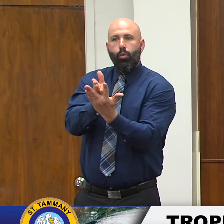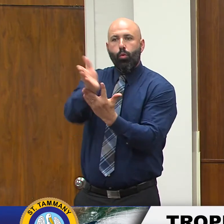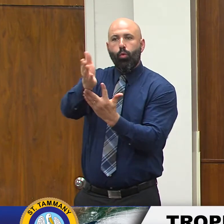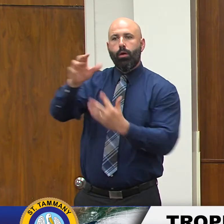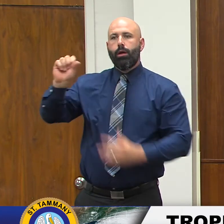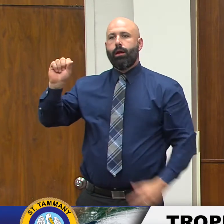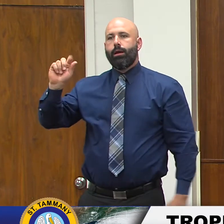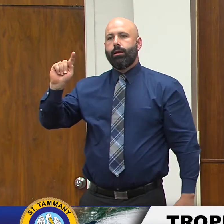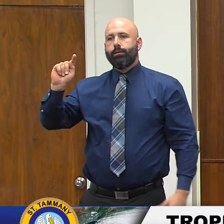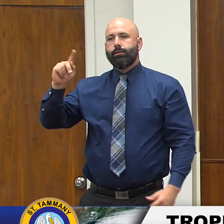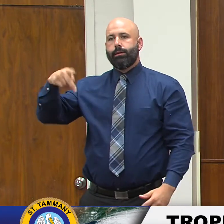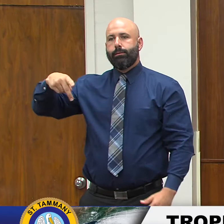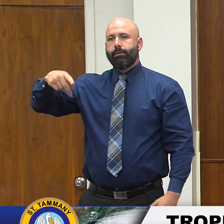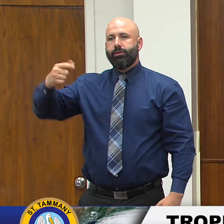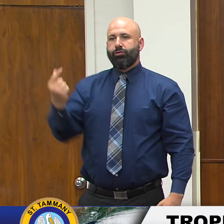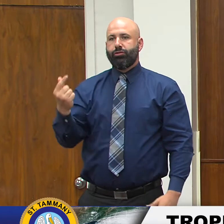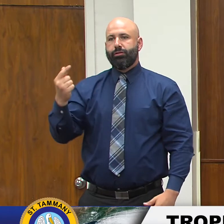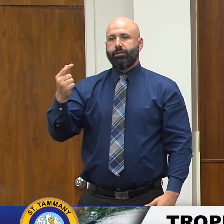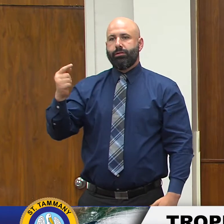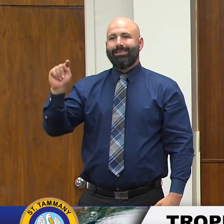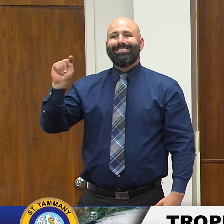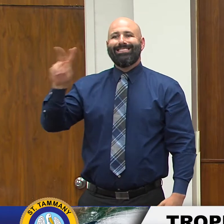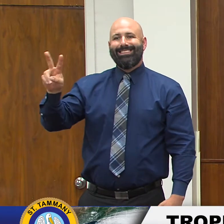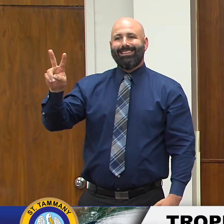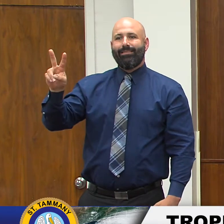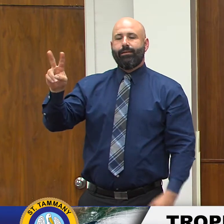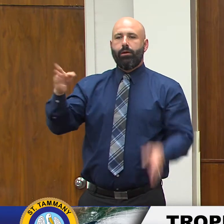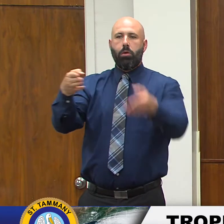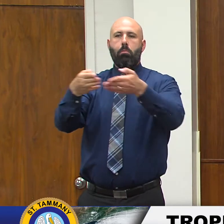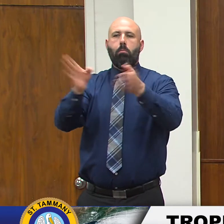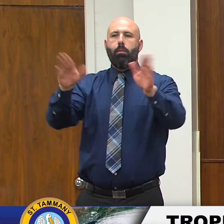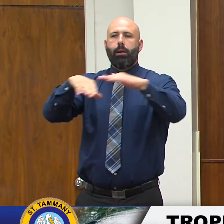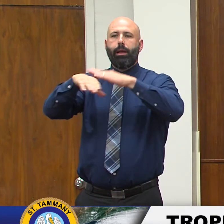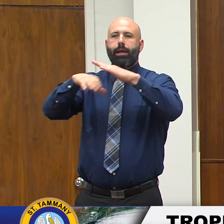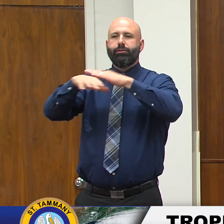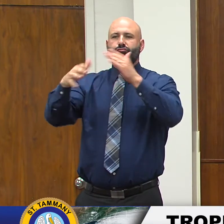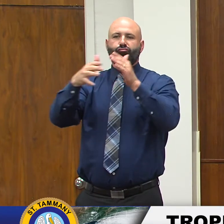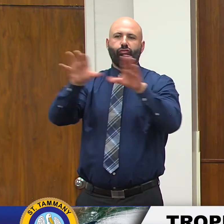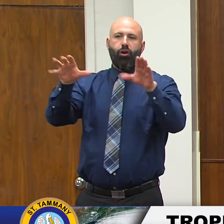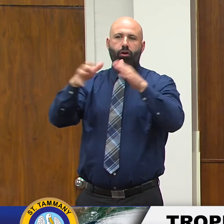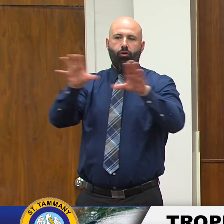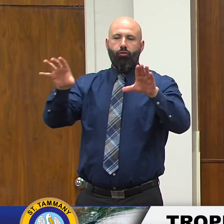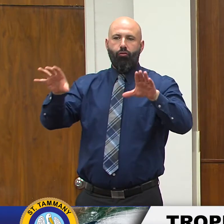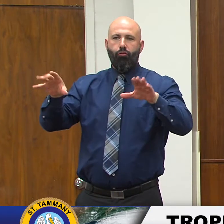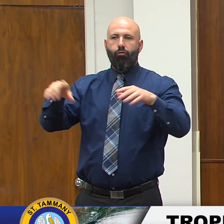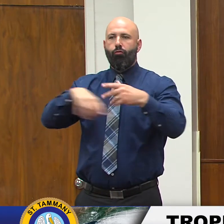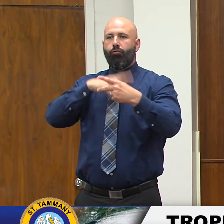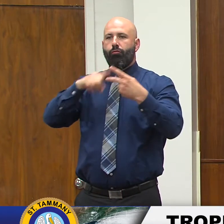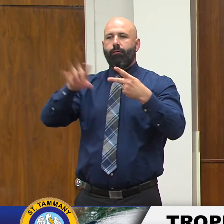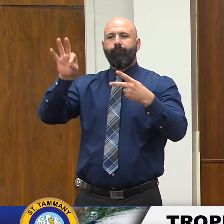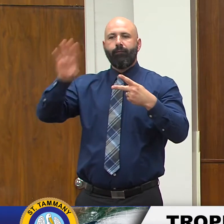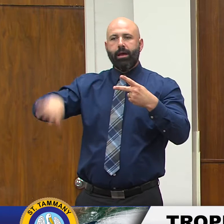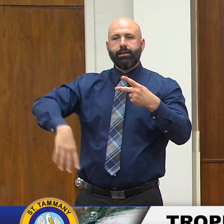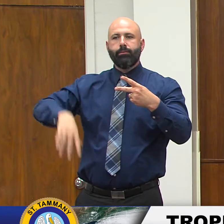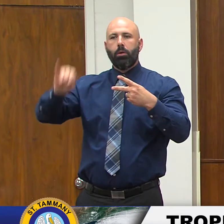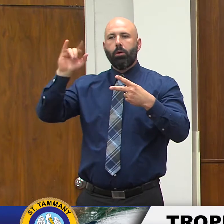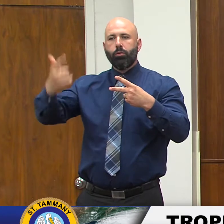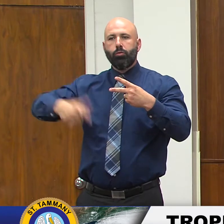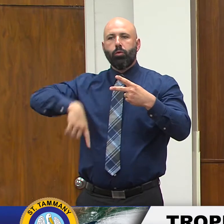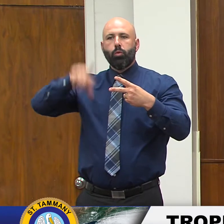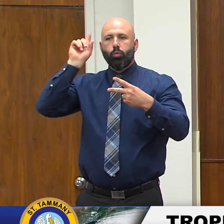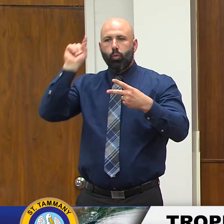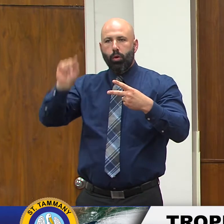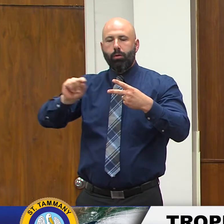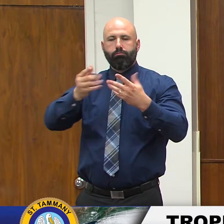stpg tv public access channels and our social media as well so